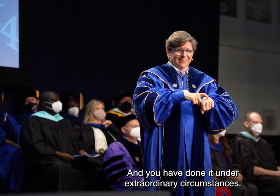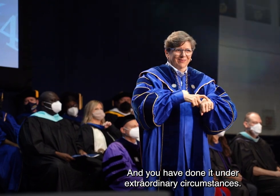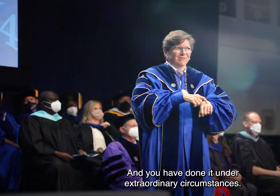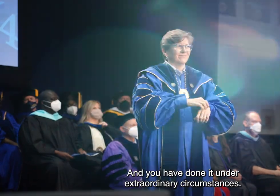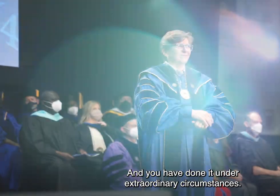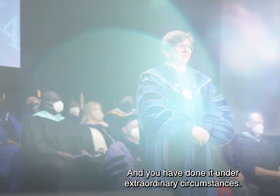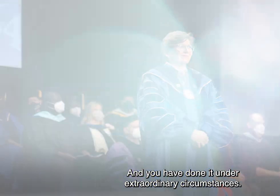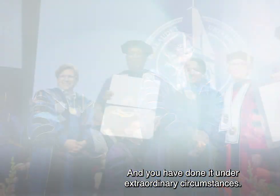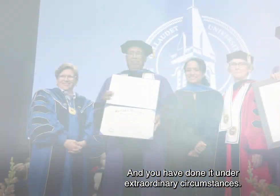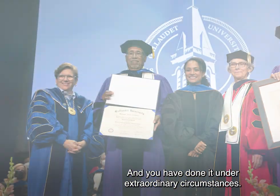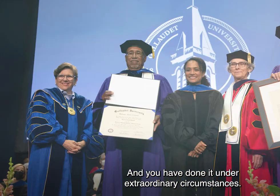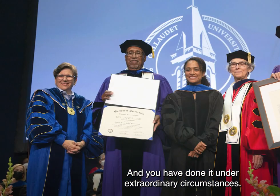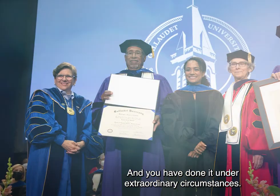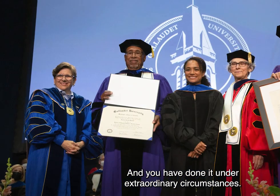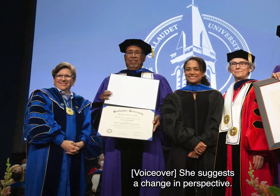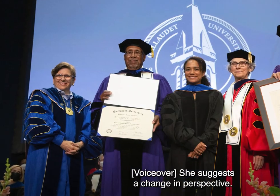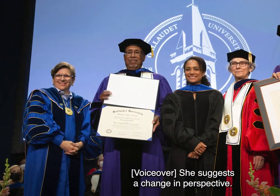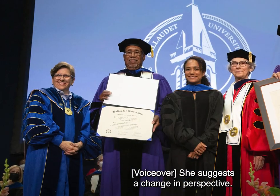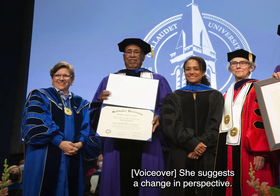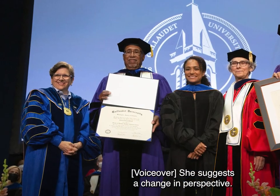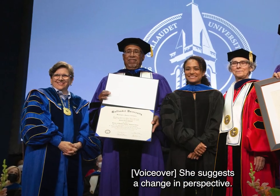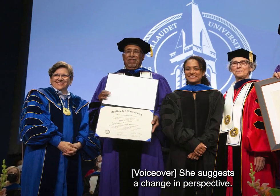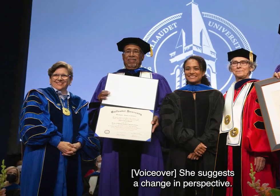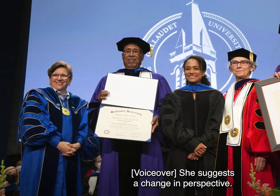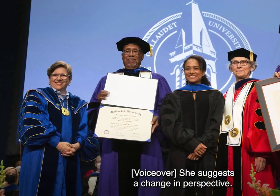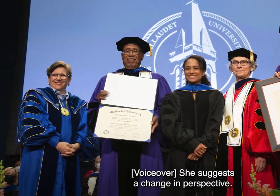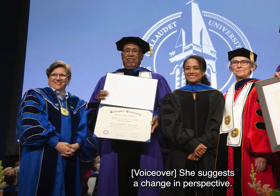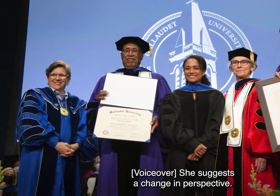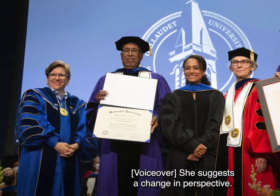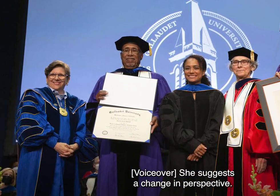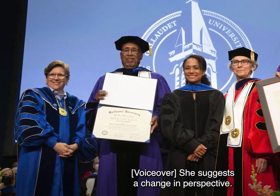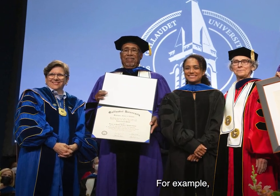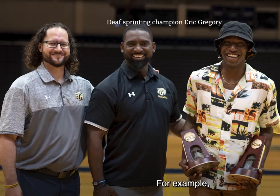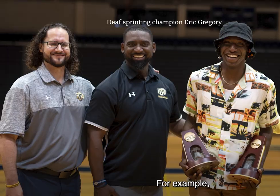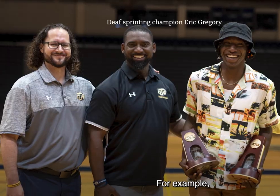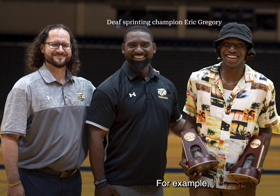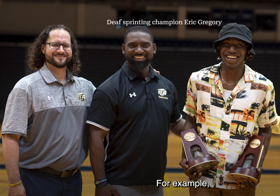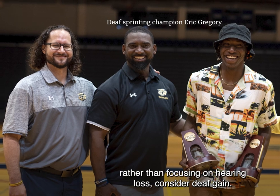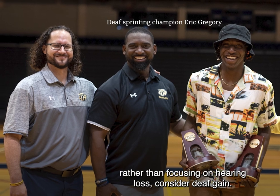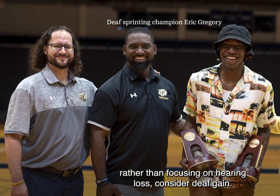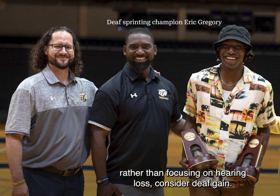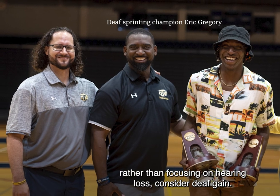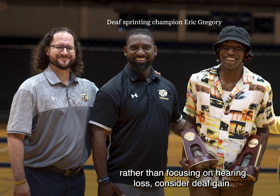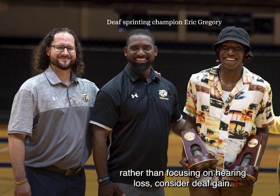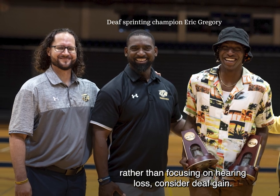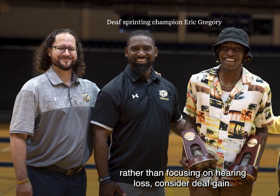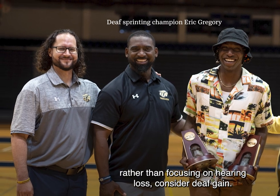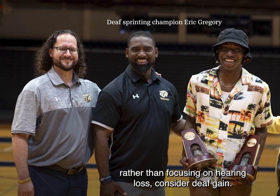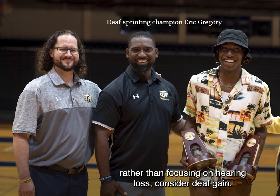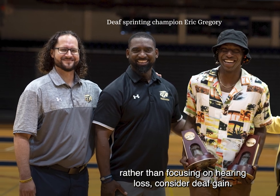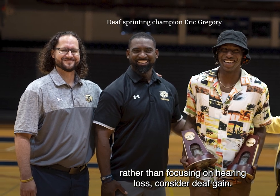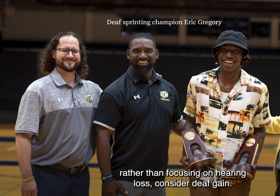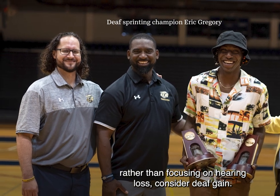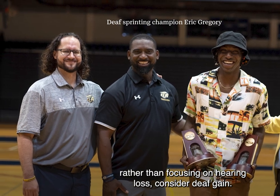circumstances. She suggests a change in perspective. For example, rather than focusing on hearing loss,